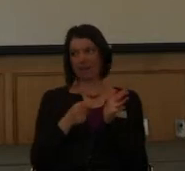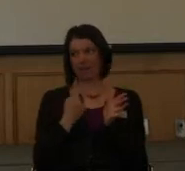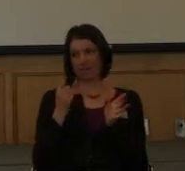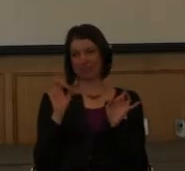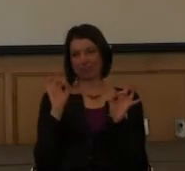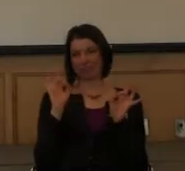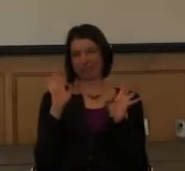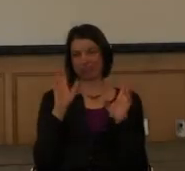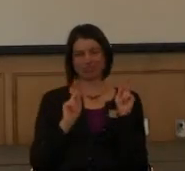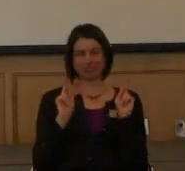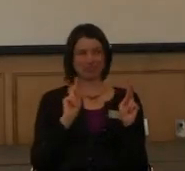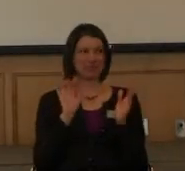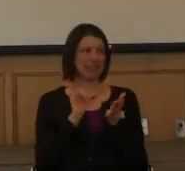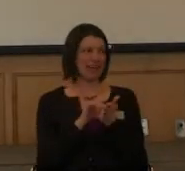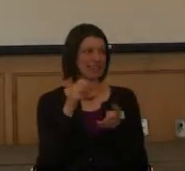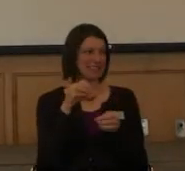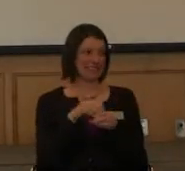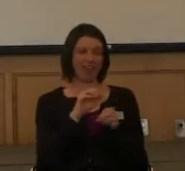that's within a group.